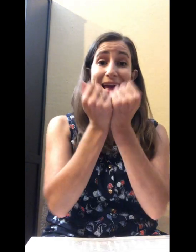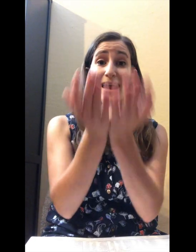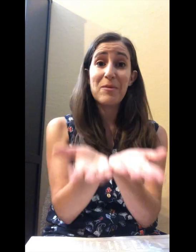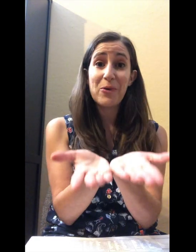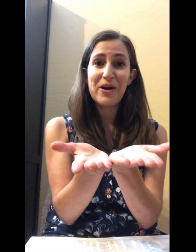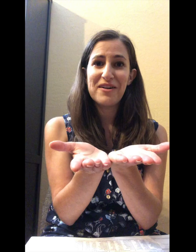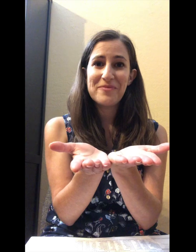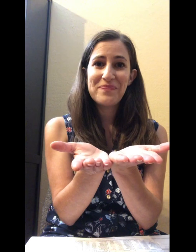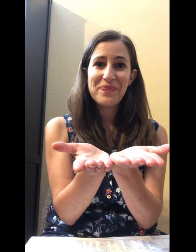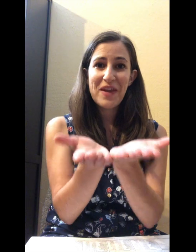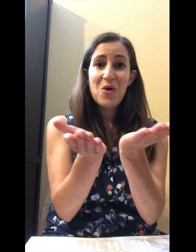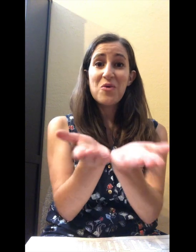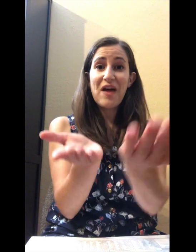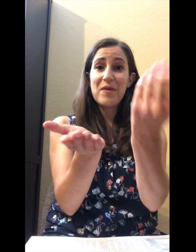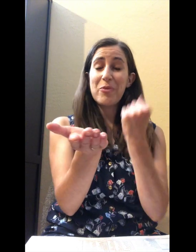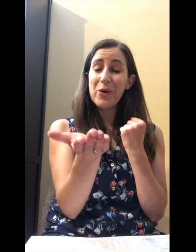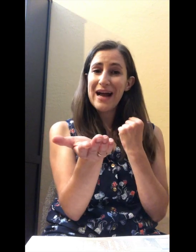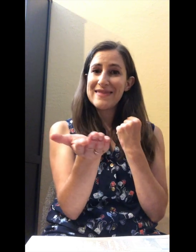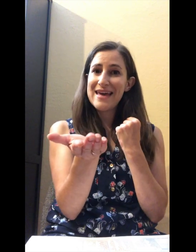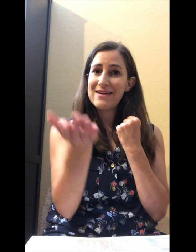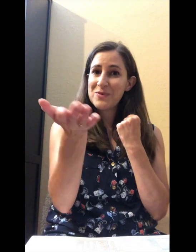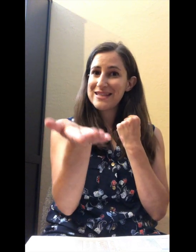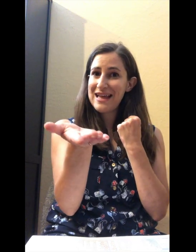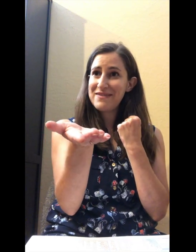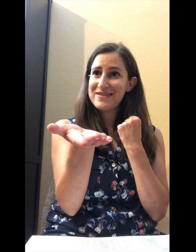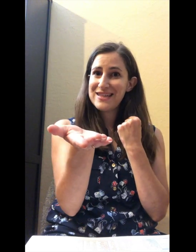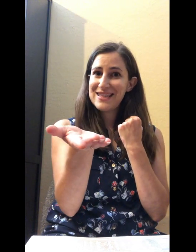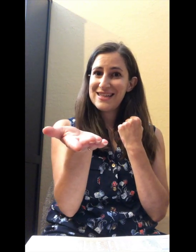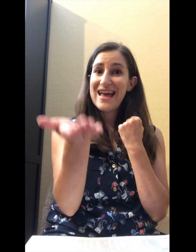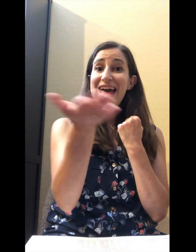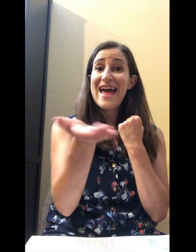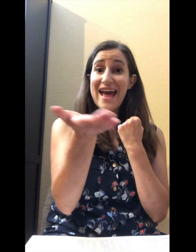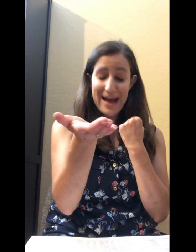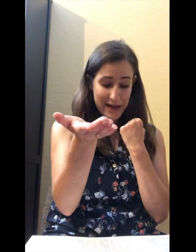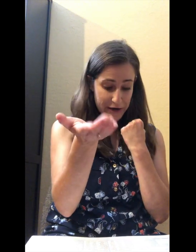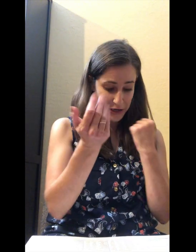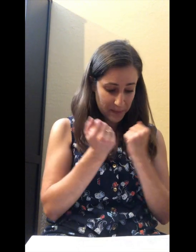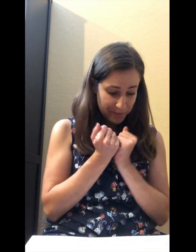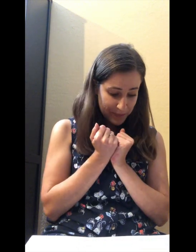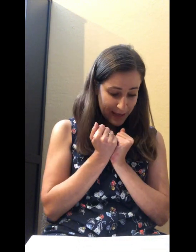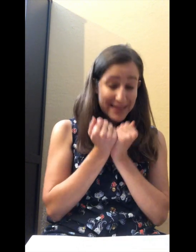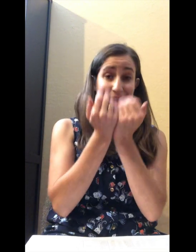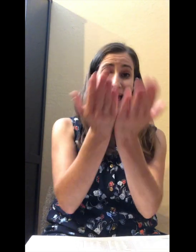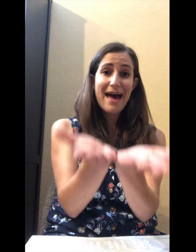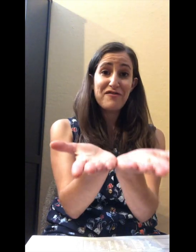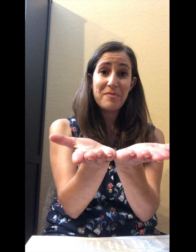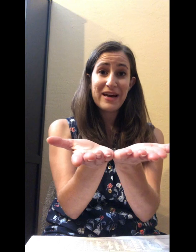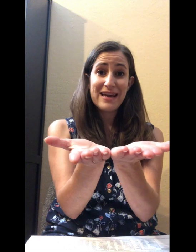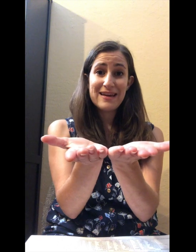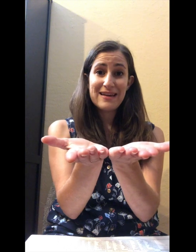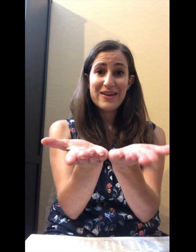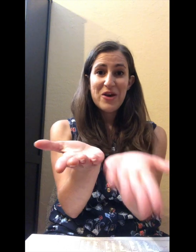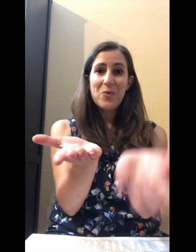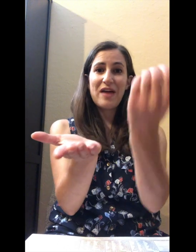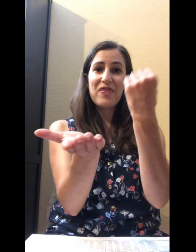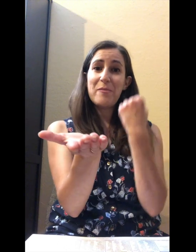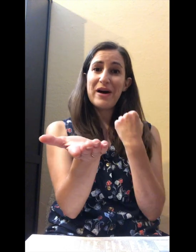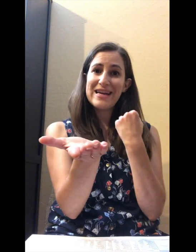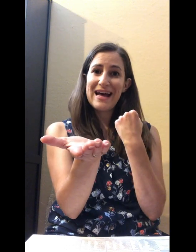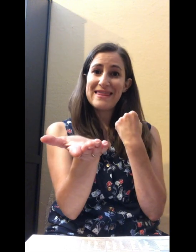airport. Without the port at the end, what's left? Air. Say everybody. Without the buddy at